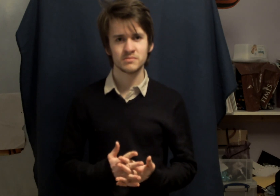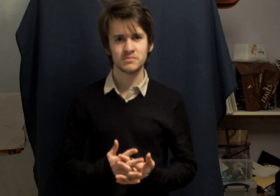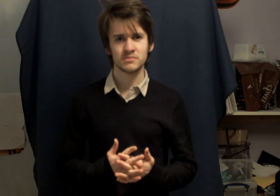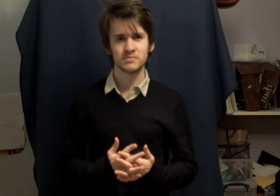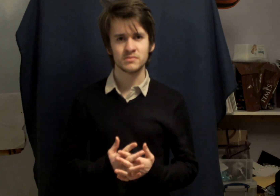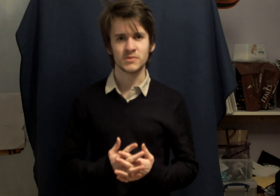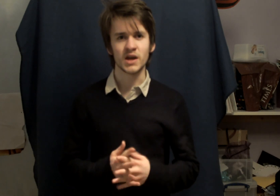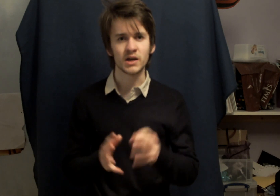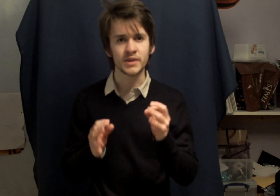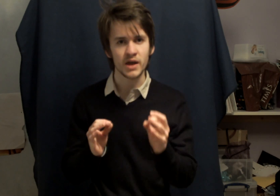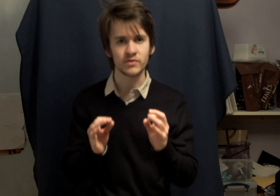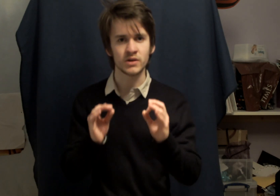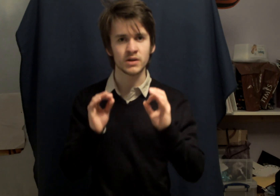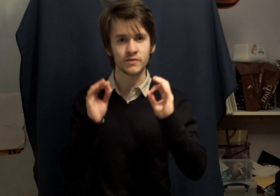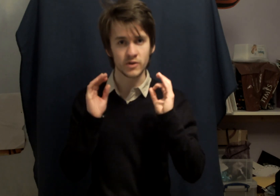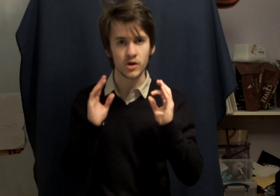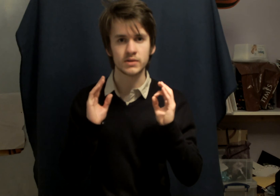they are never forgotten